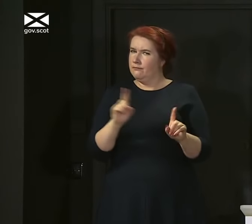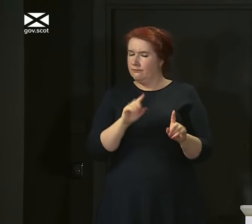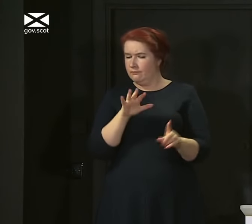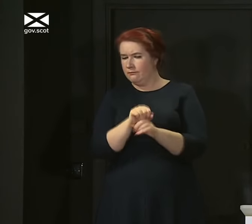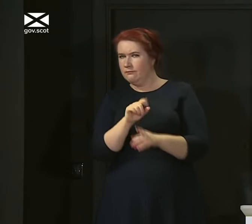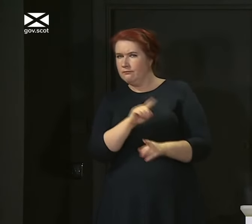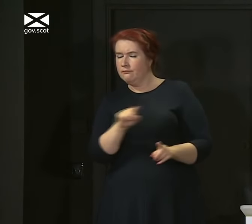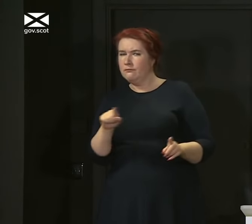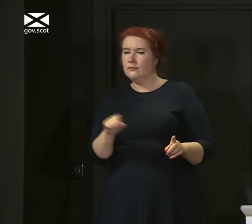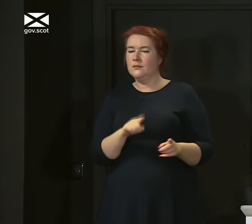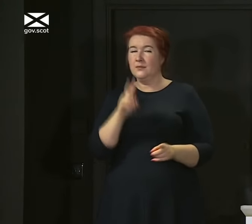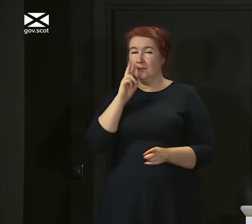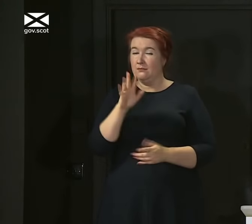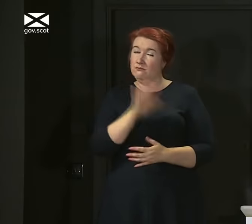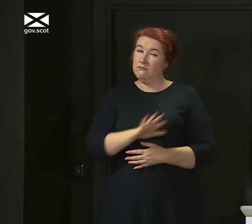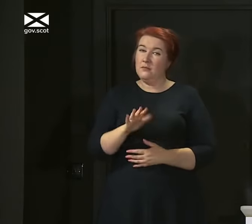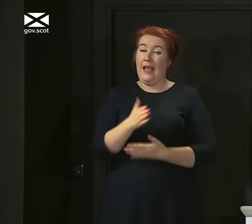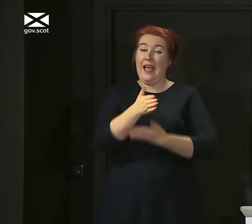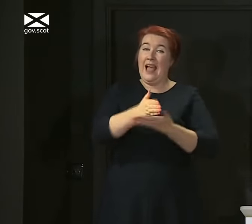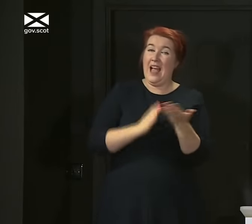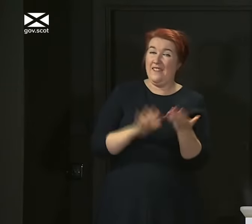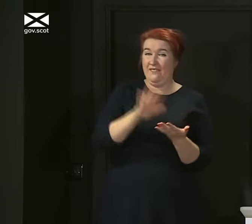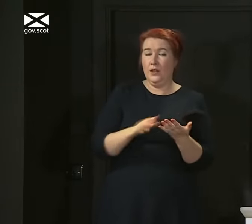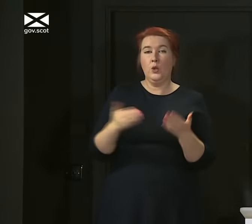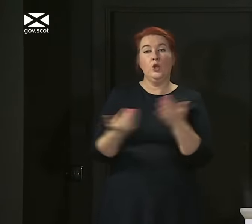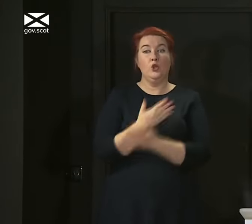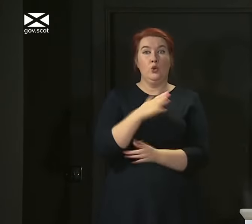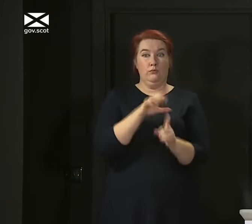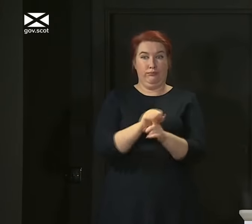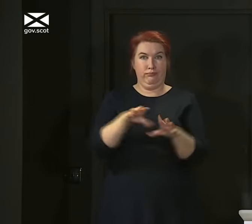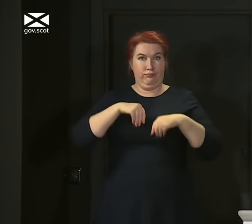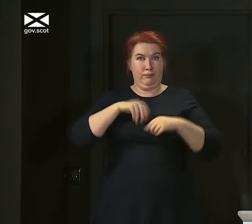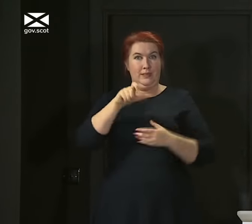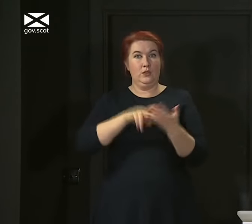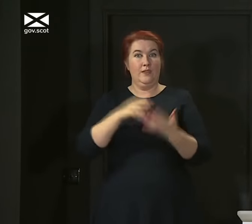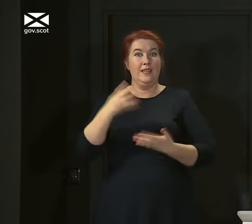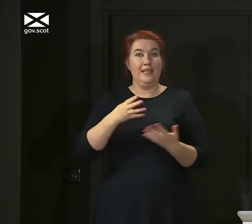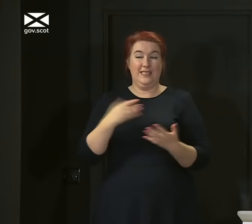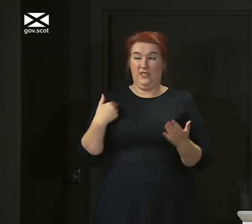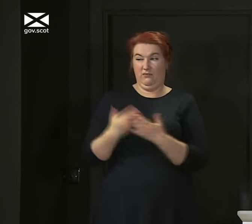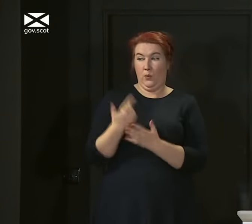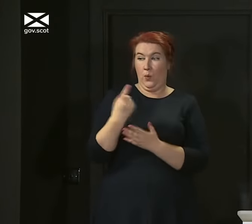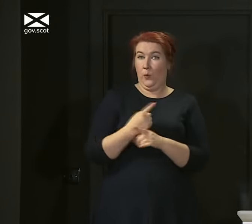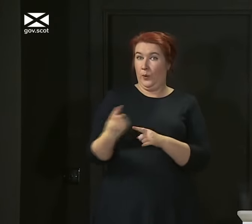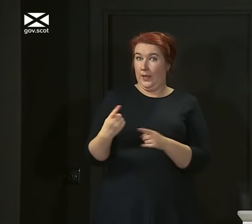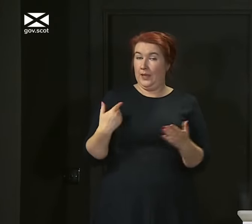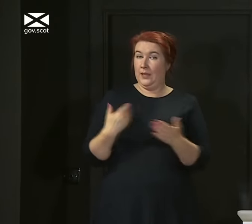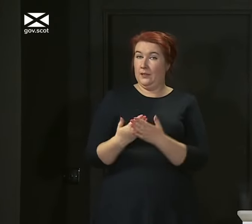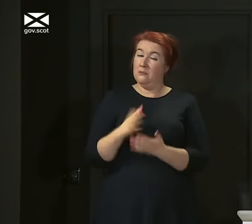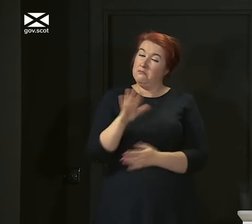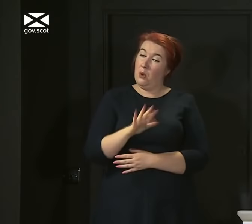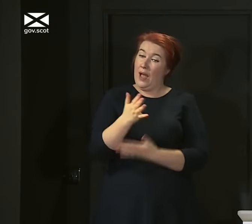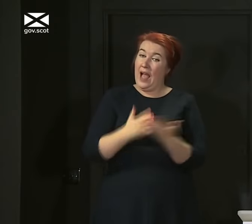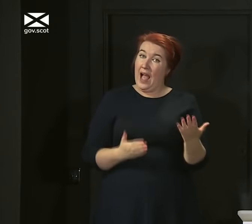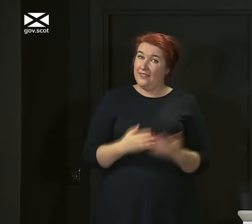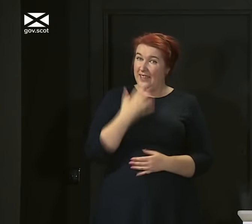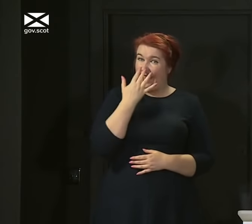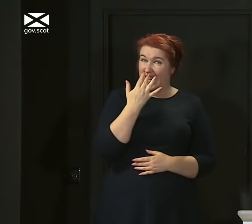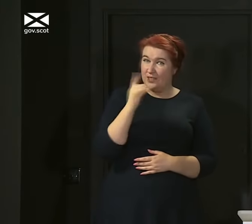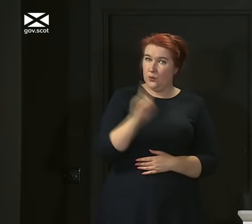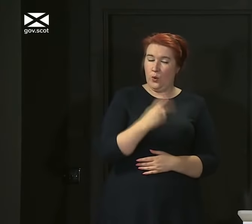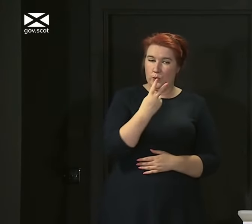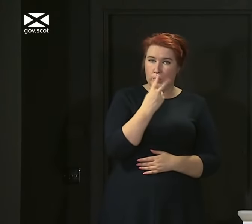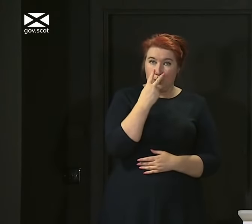is that around half of all new cases in the past seven days or so have been in the 20 to 39